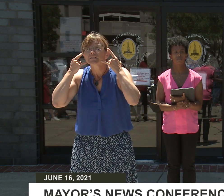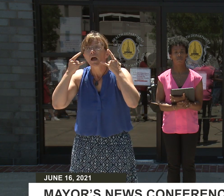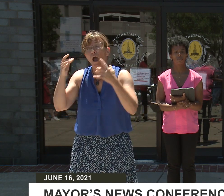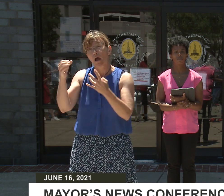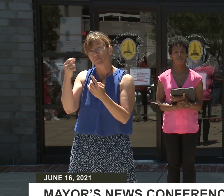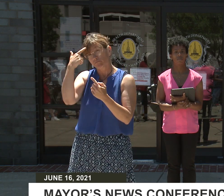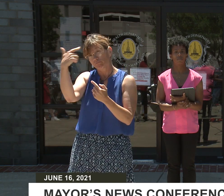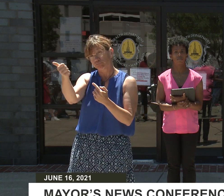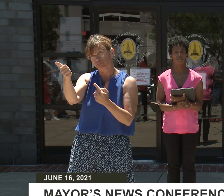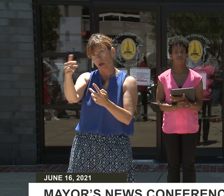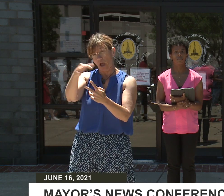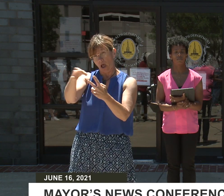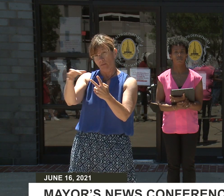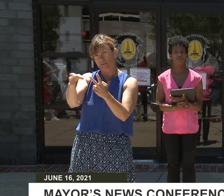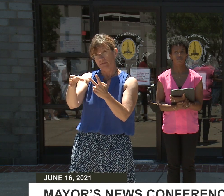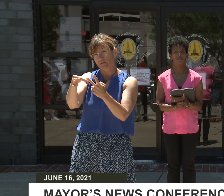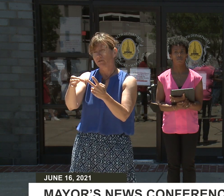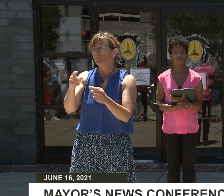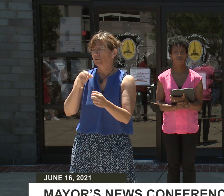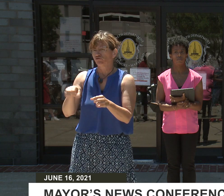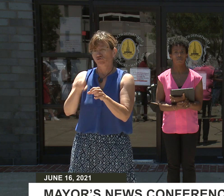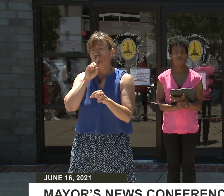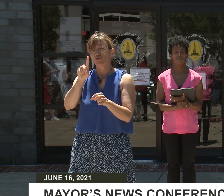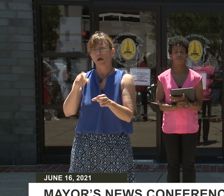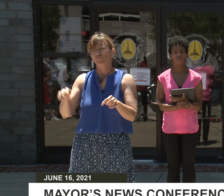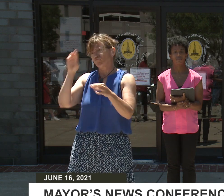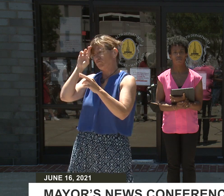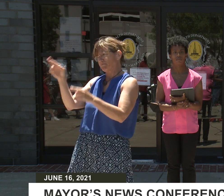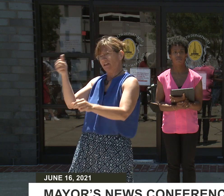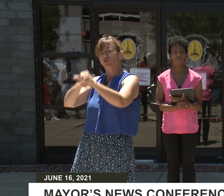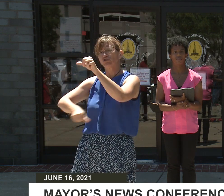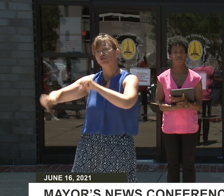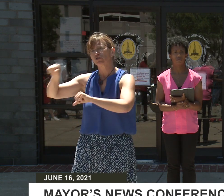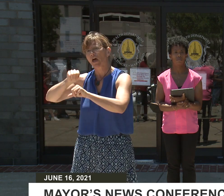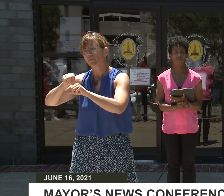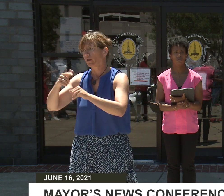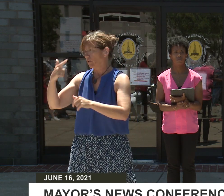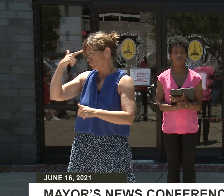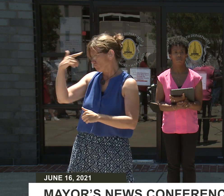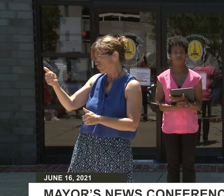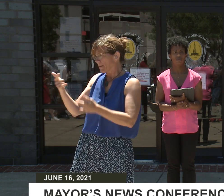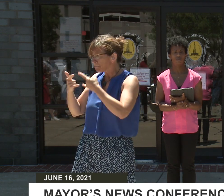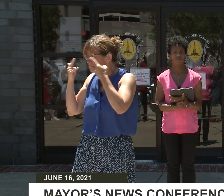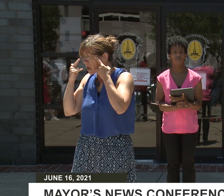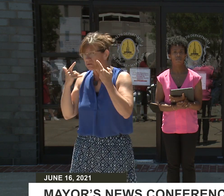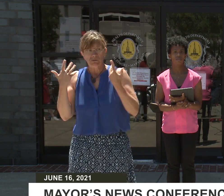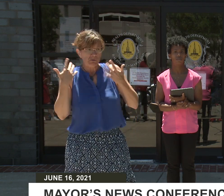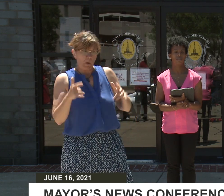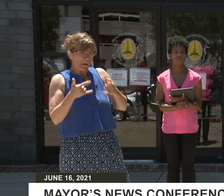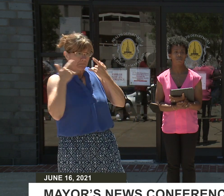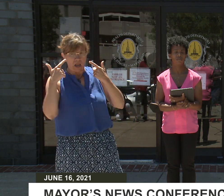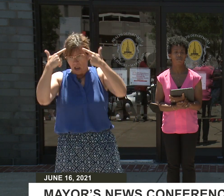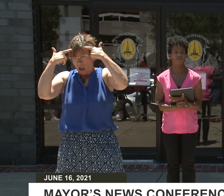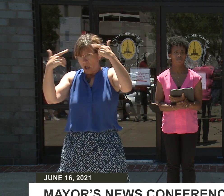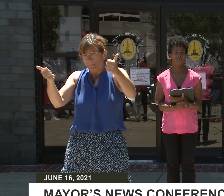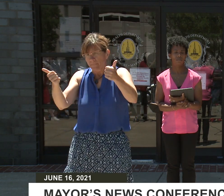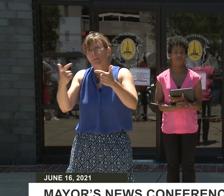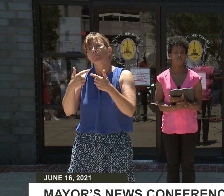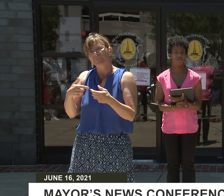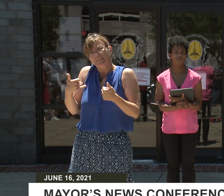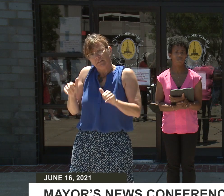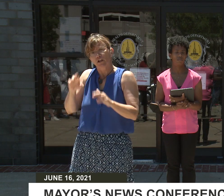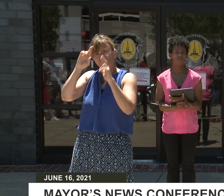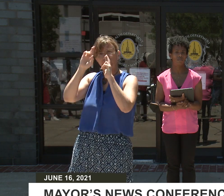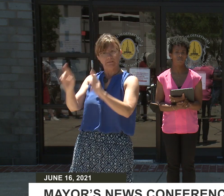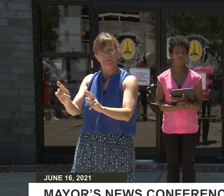courteous to each other whether you choose to wear a mask or not. I want to be clear about something. The pandemic is not over.